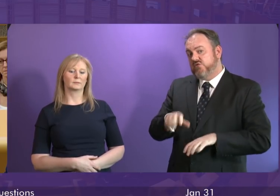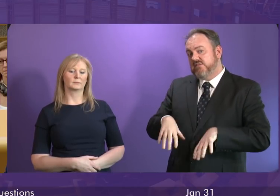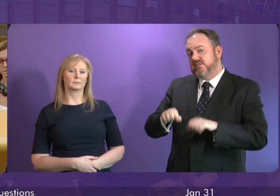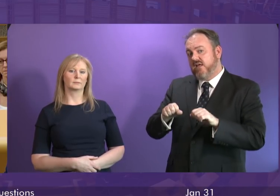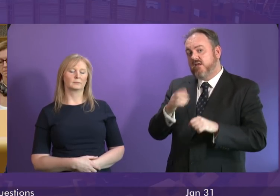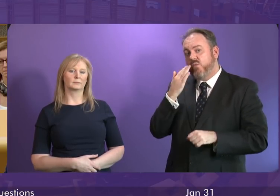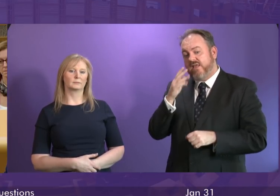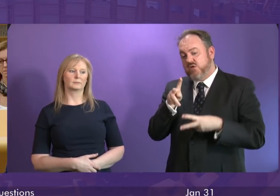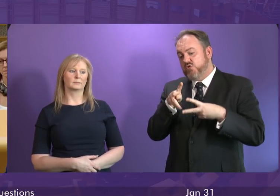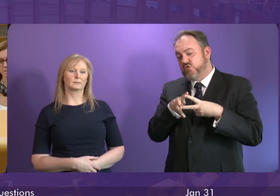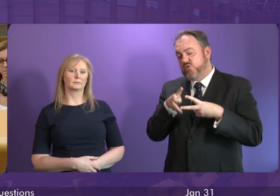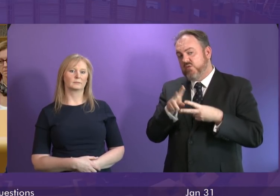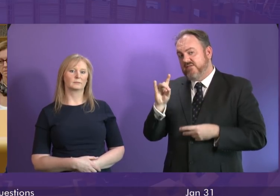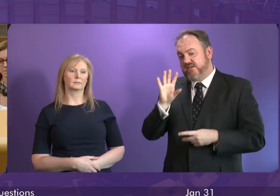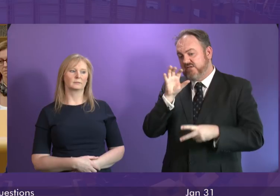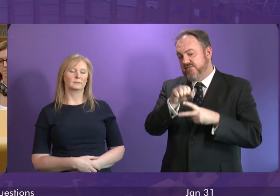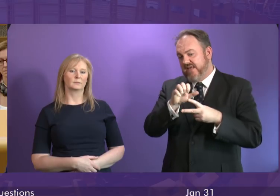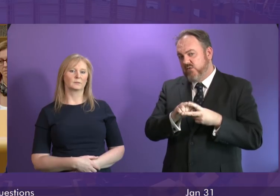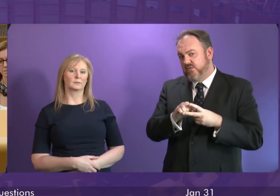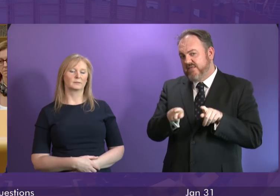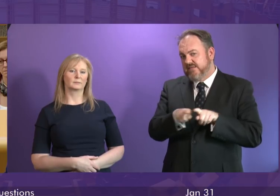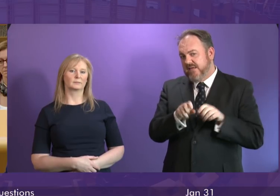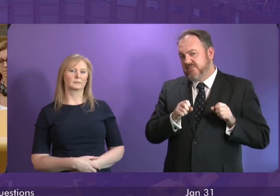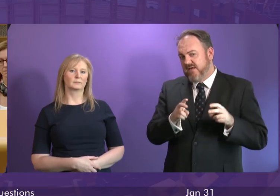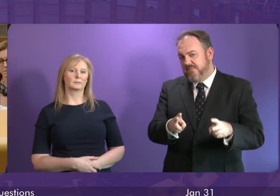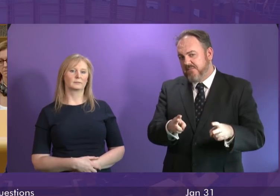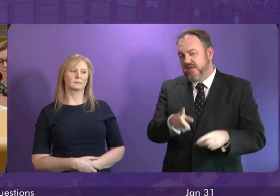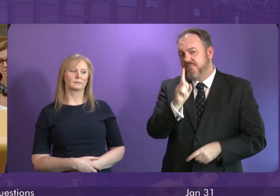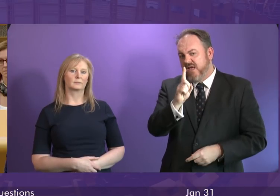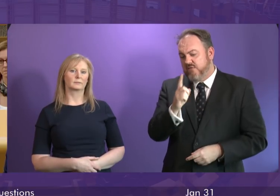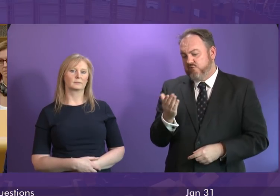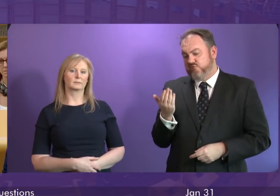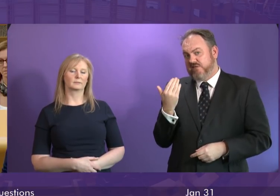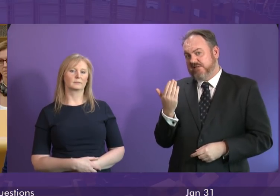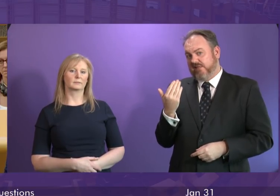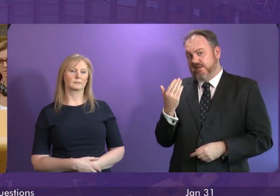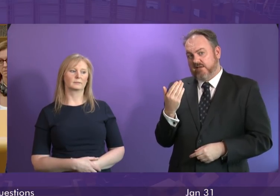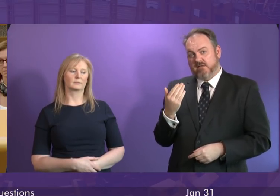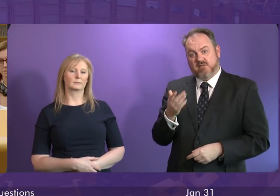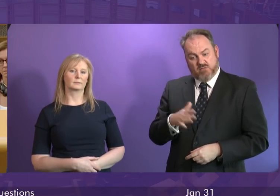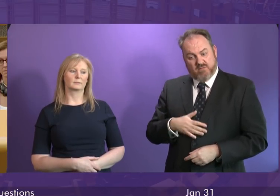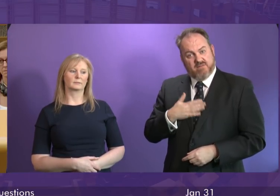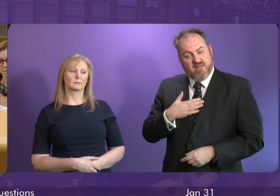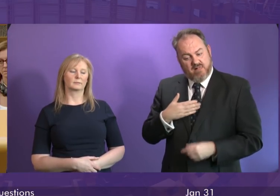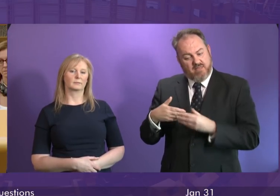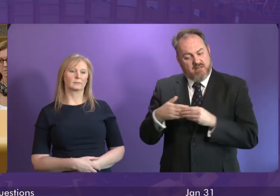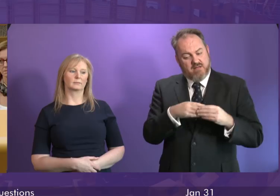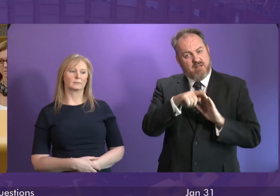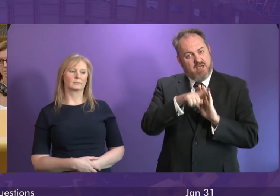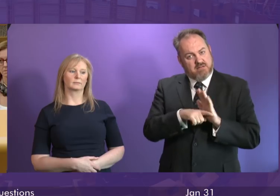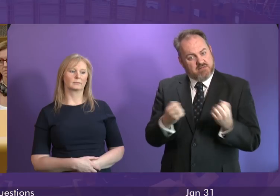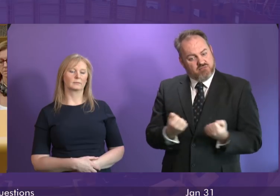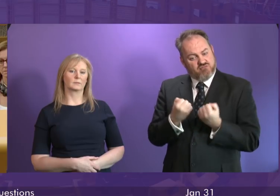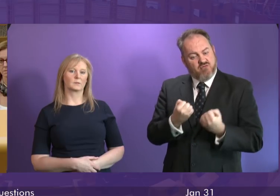of bacteria are found. Now, given the concerns raised over recent weeks, does the First Minister believe that the framing of the guidance remains